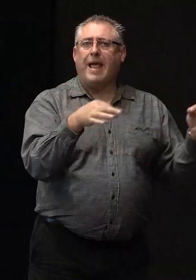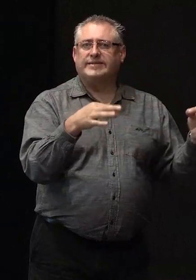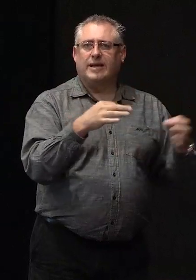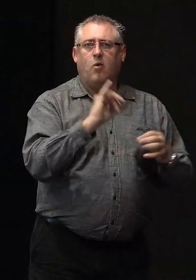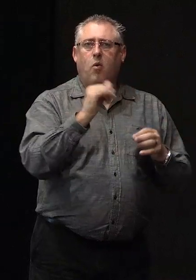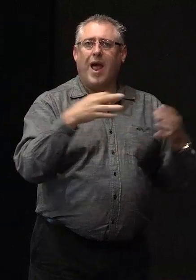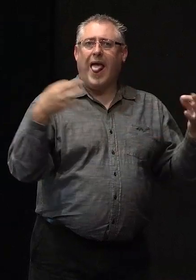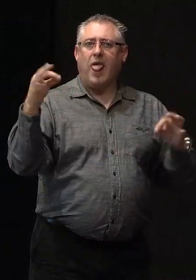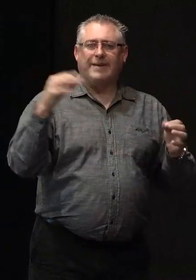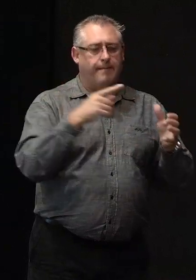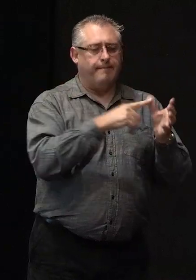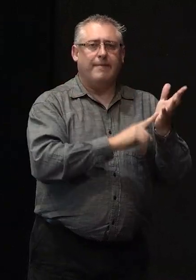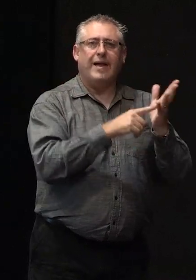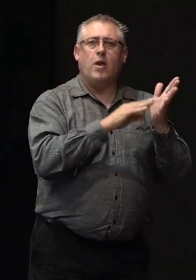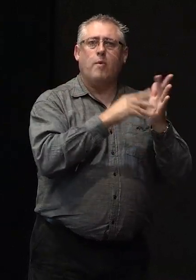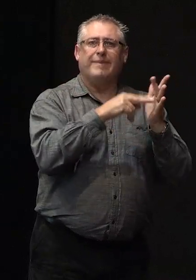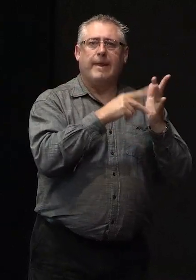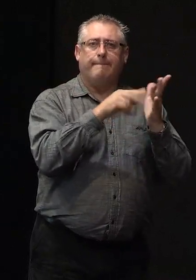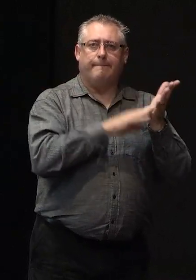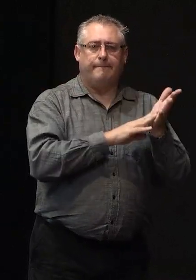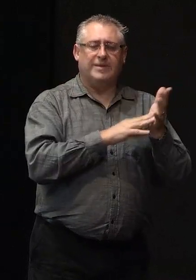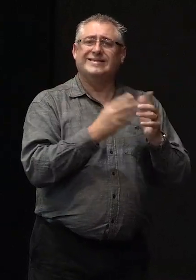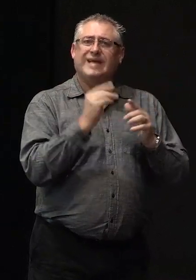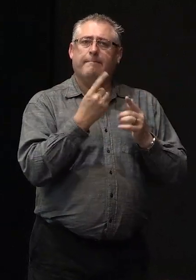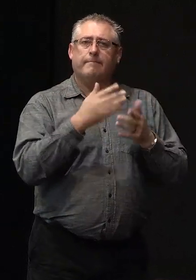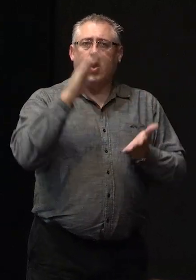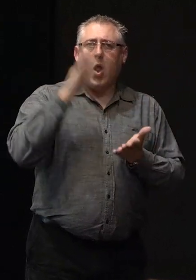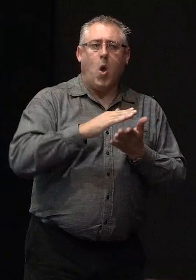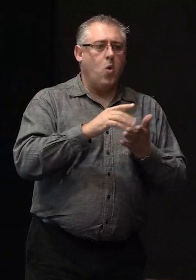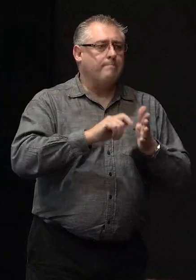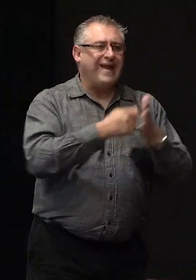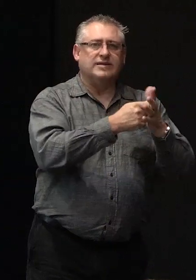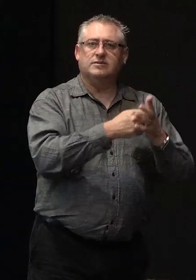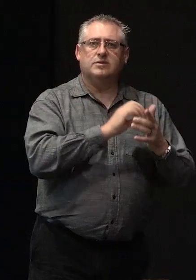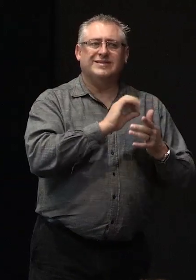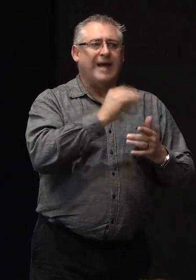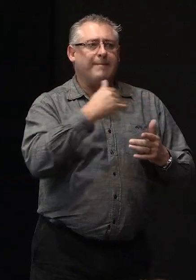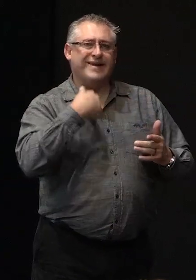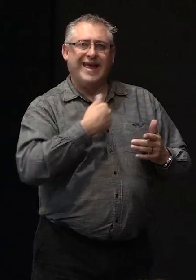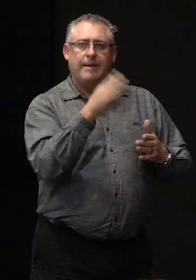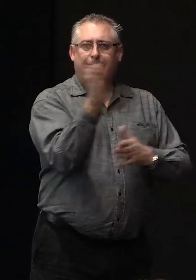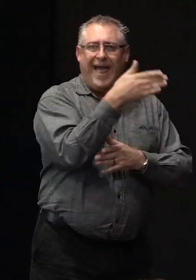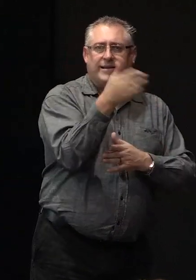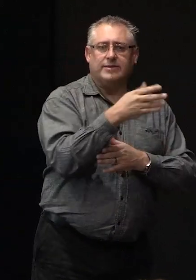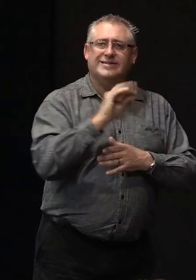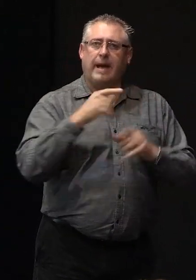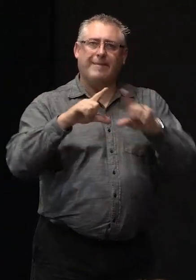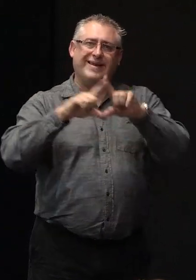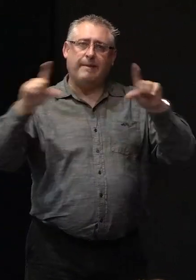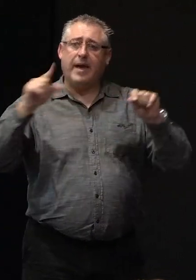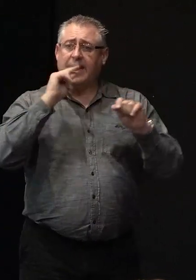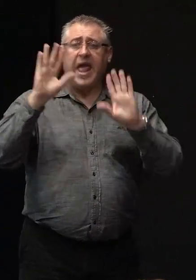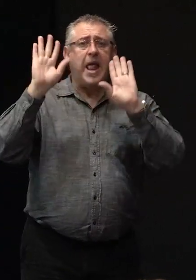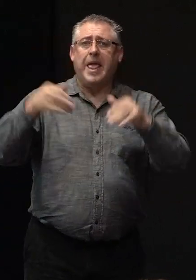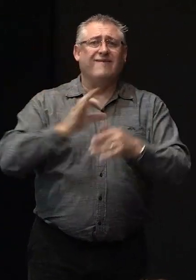some of these have lower maintenance than those which require painting and some timber cladding can be left